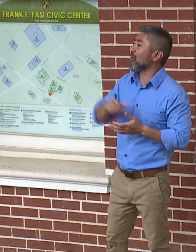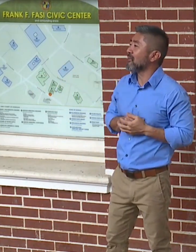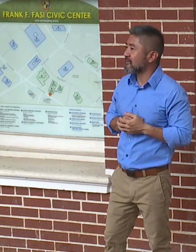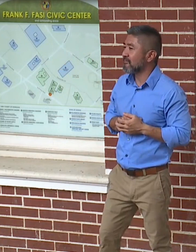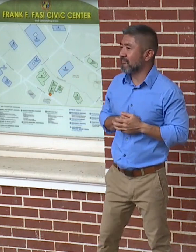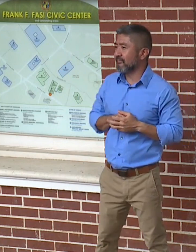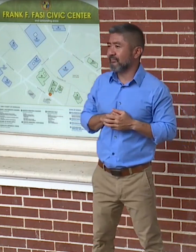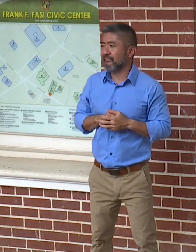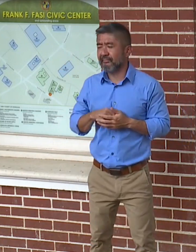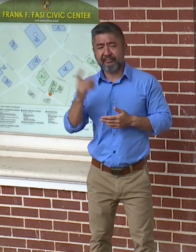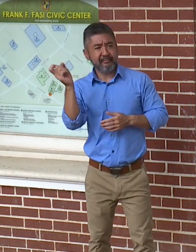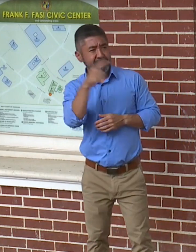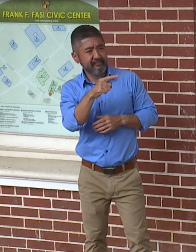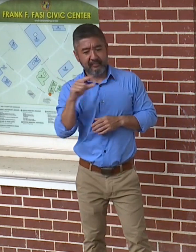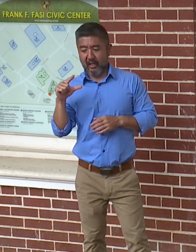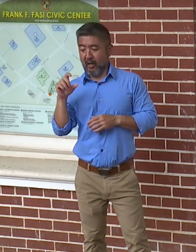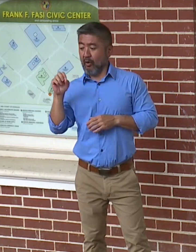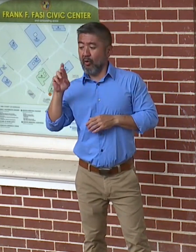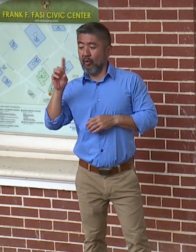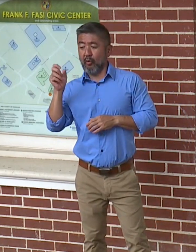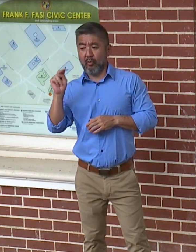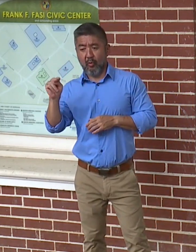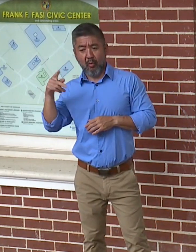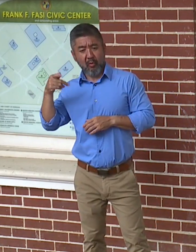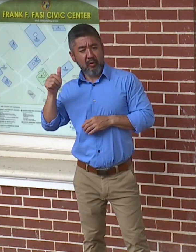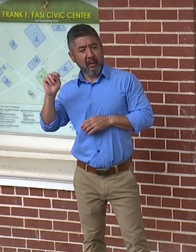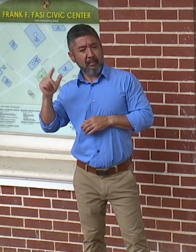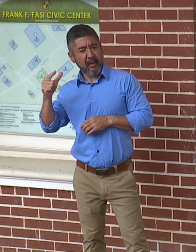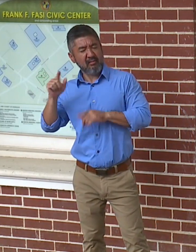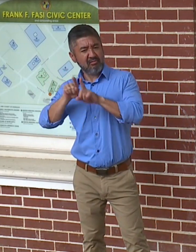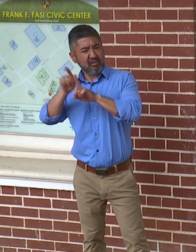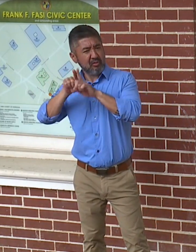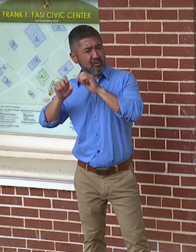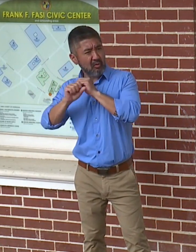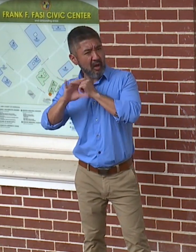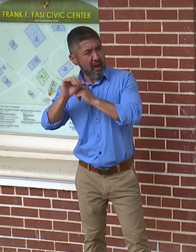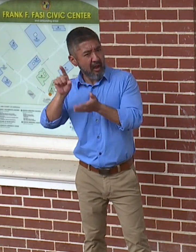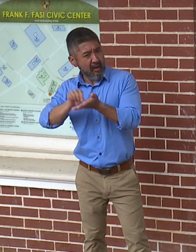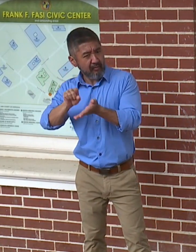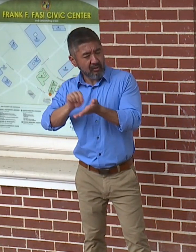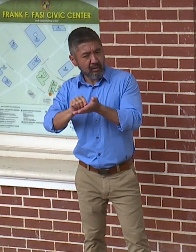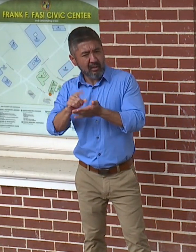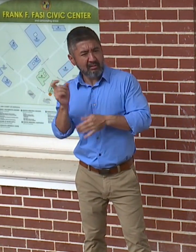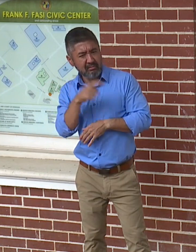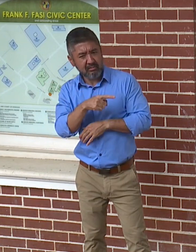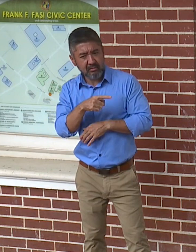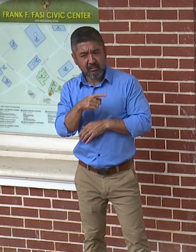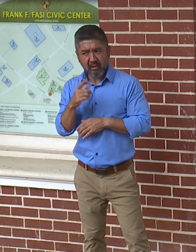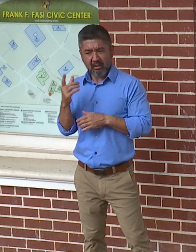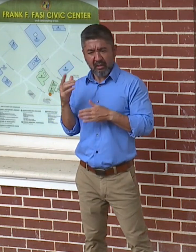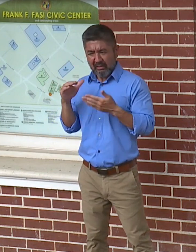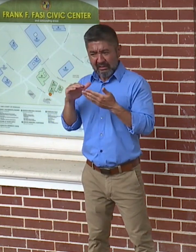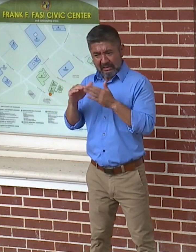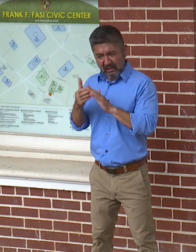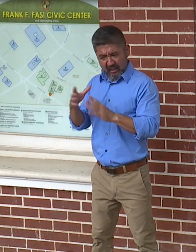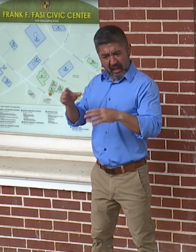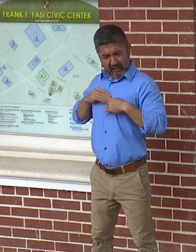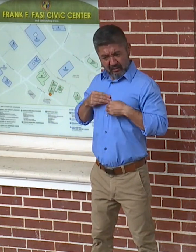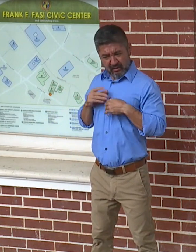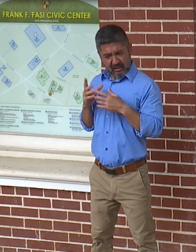Director Cardiore, Gordon Pang at the Star Advertiser wants to know why this city was not able to allow license renewals earlier.